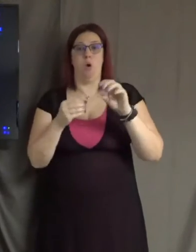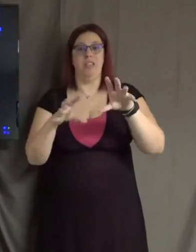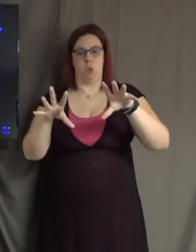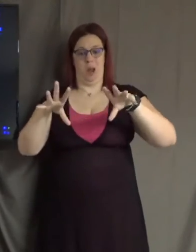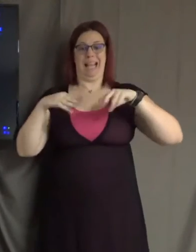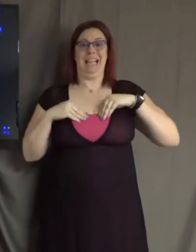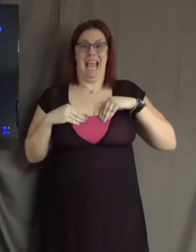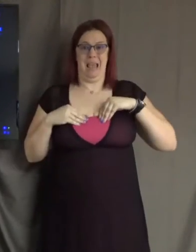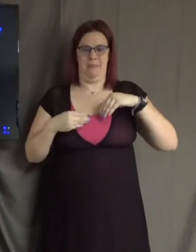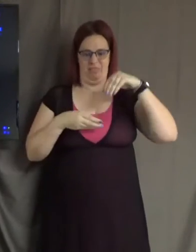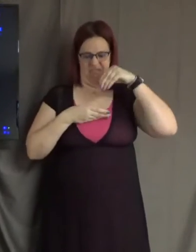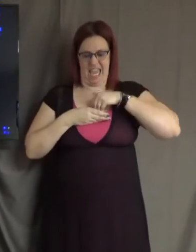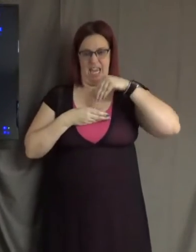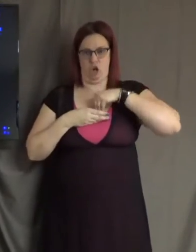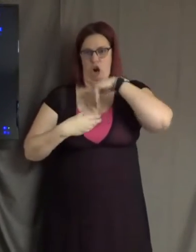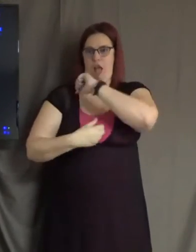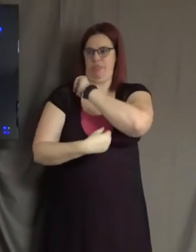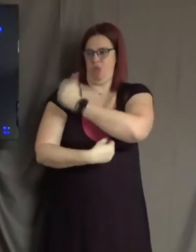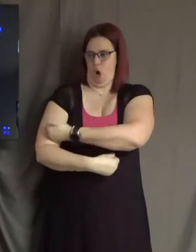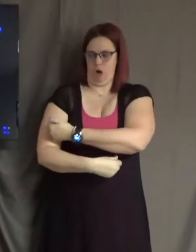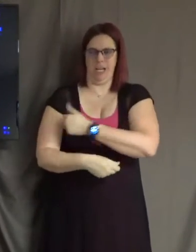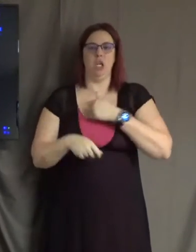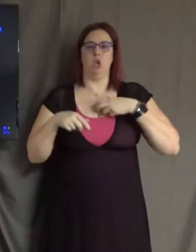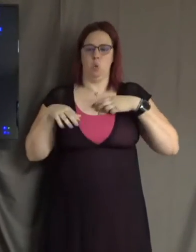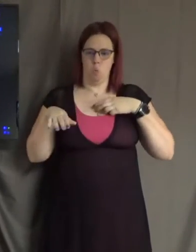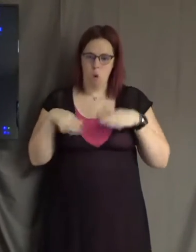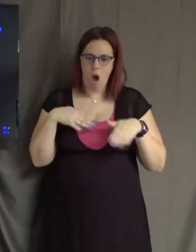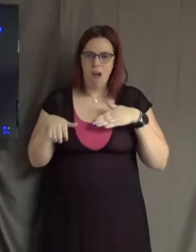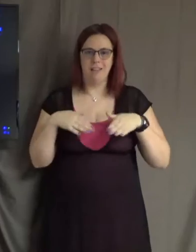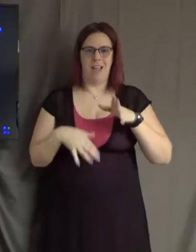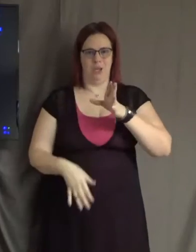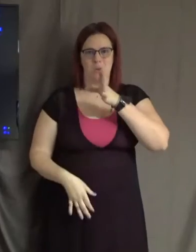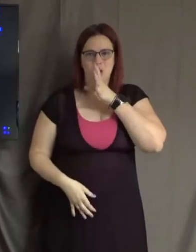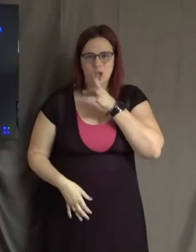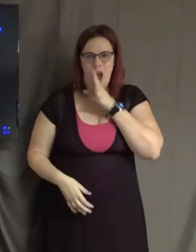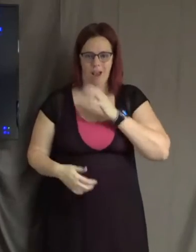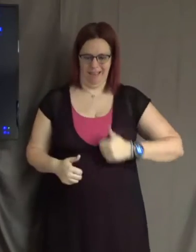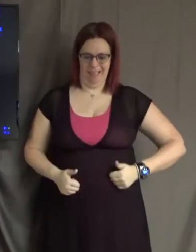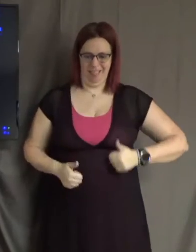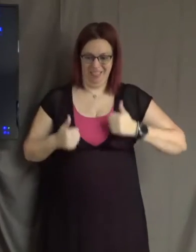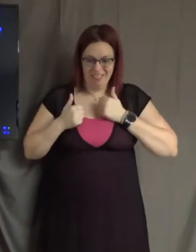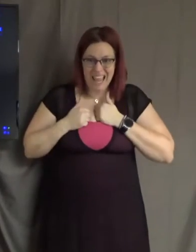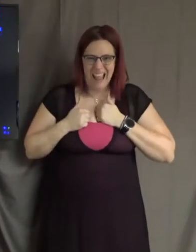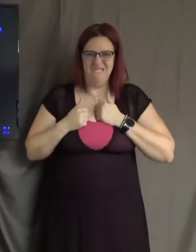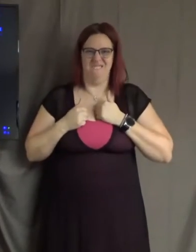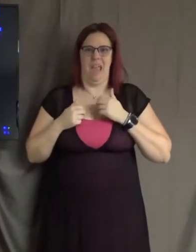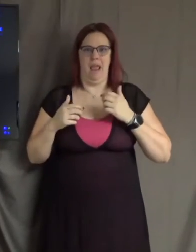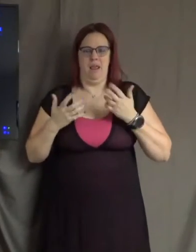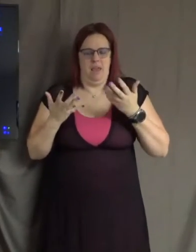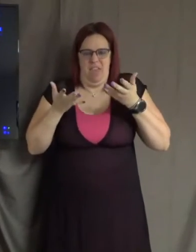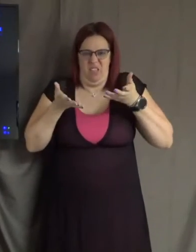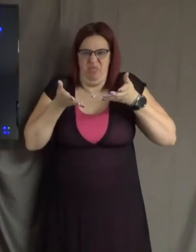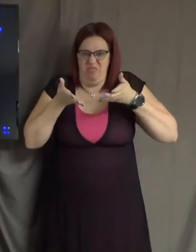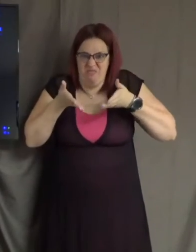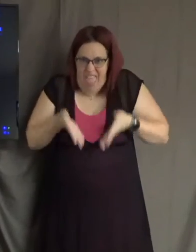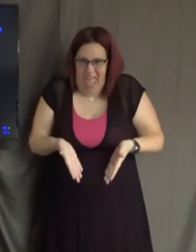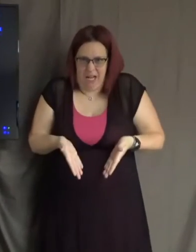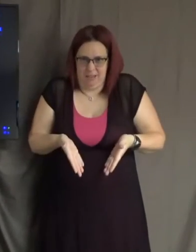walk and talk and live and breathe and be alive in that, the more we bring our